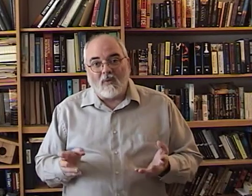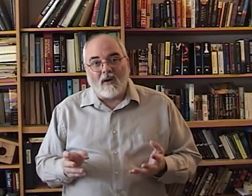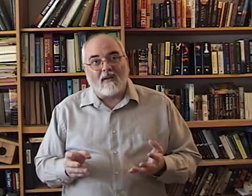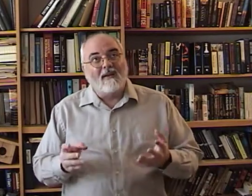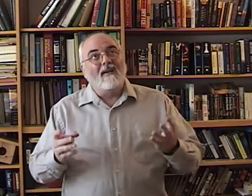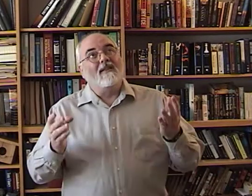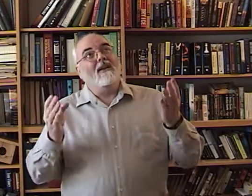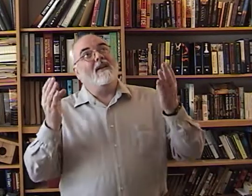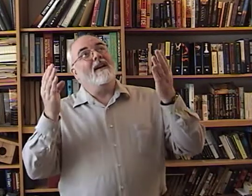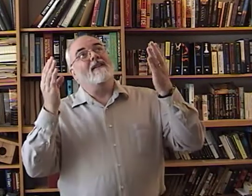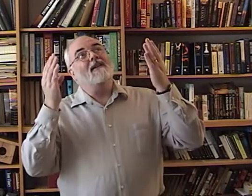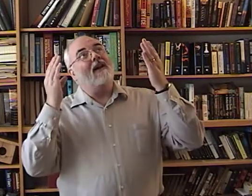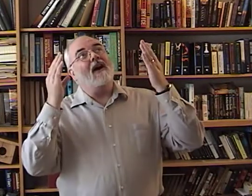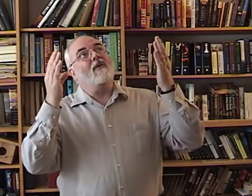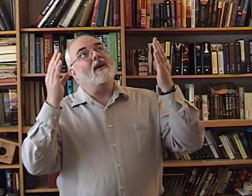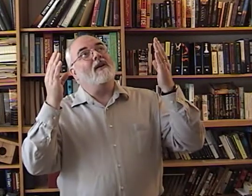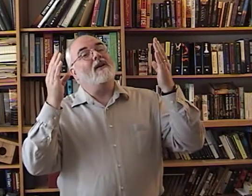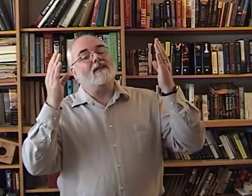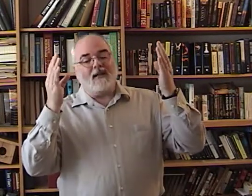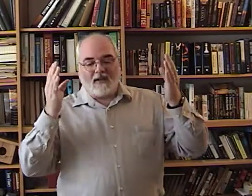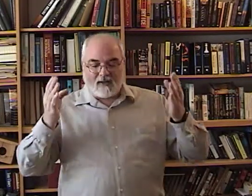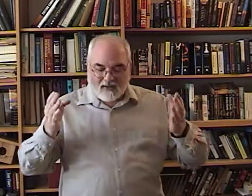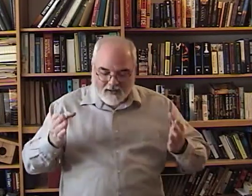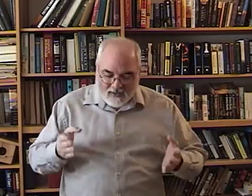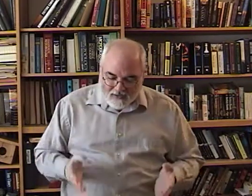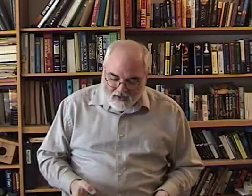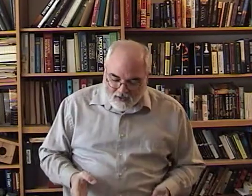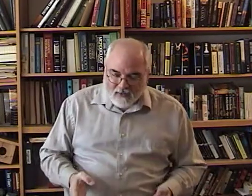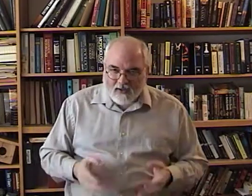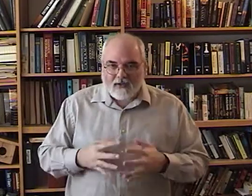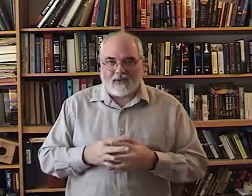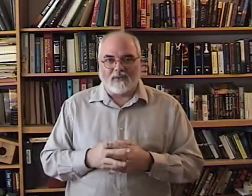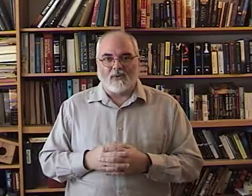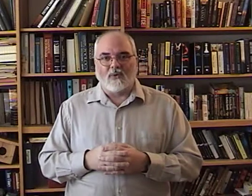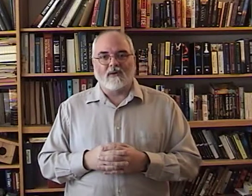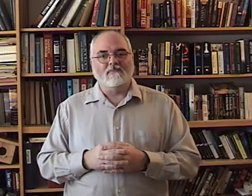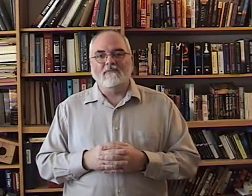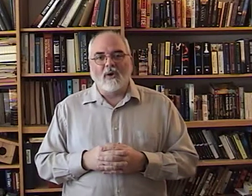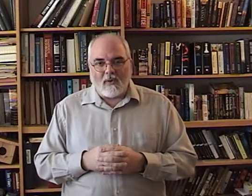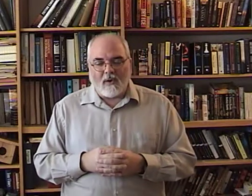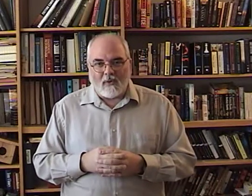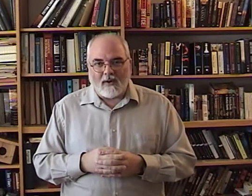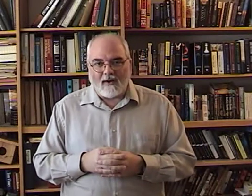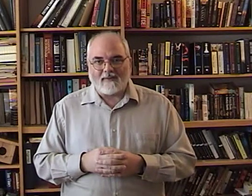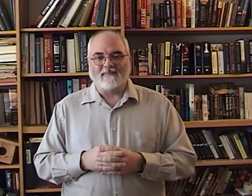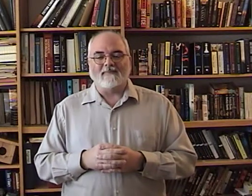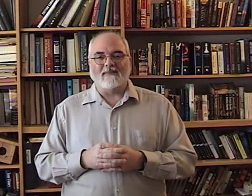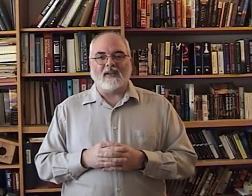what? It's not written on the ceiling, and it's not written on the floor. Don't go there. Okay?